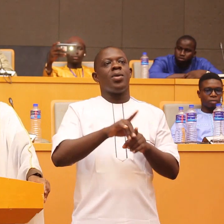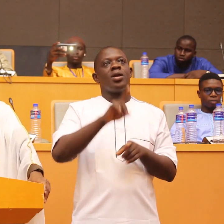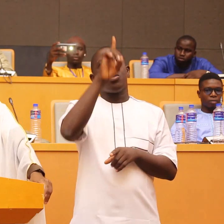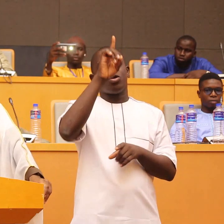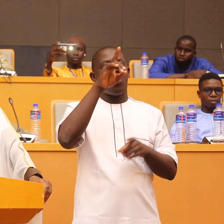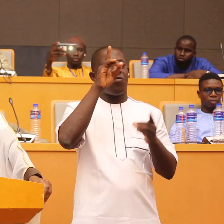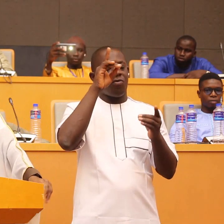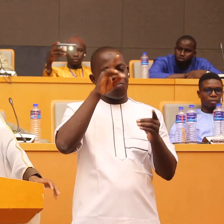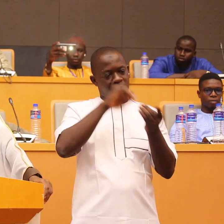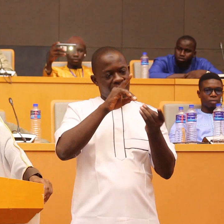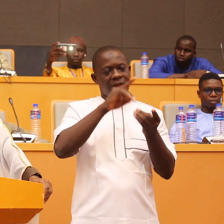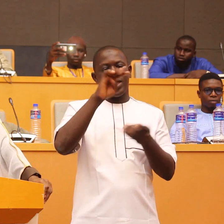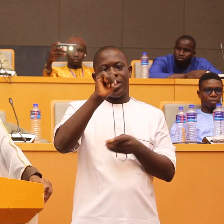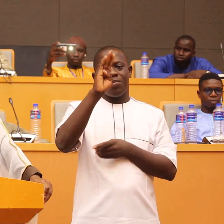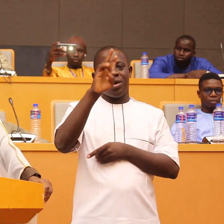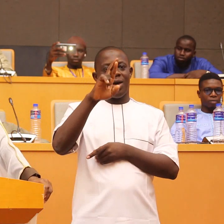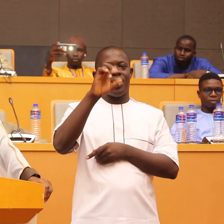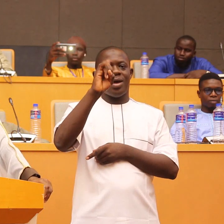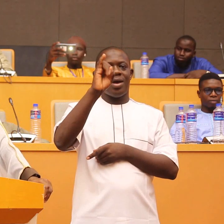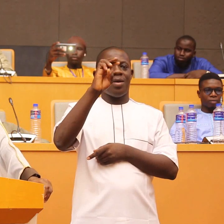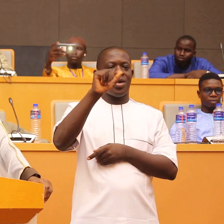of ibrahim you won't mention my name